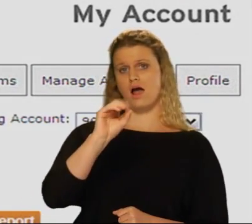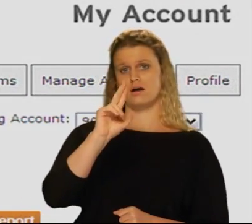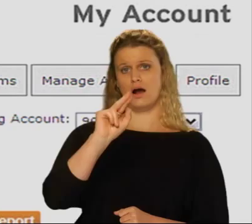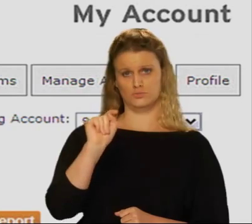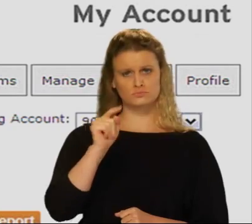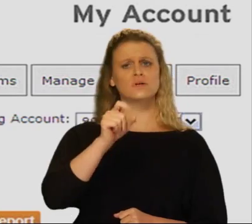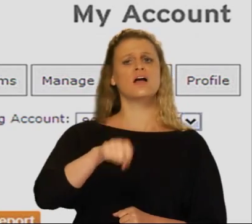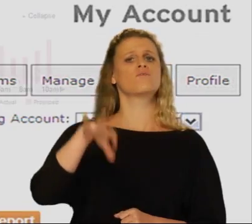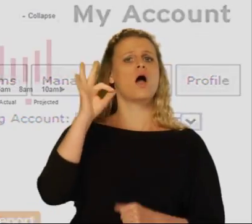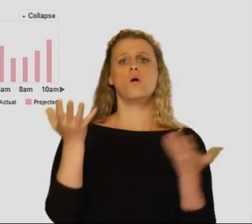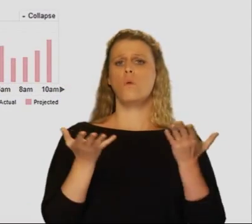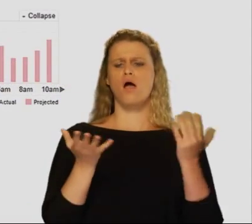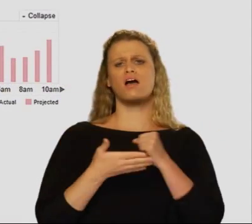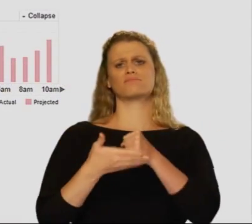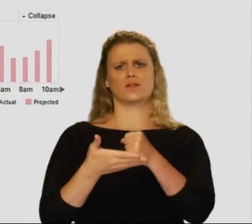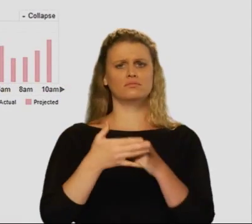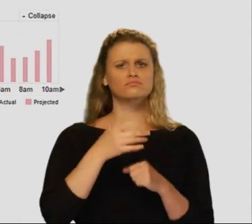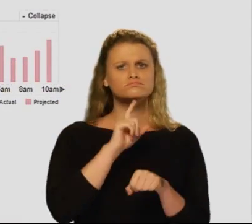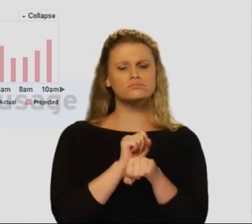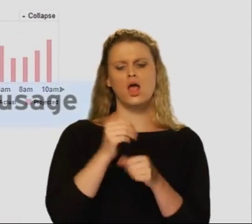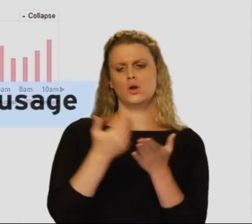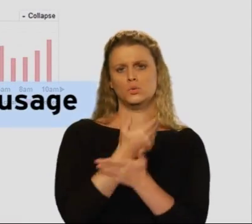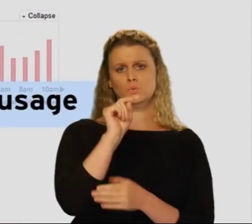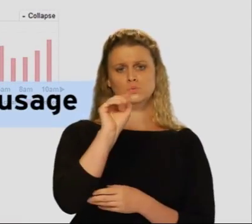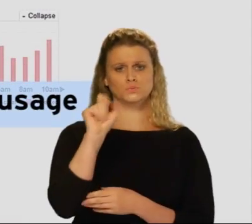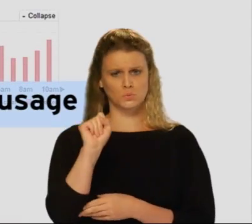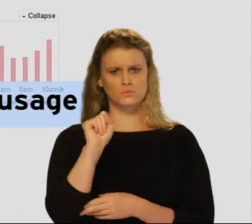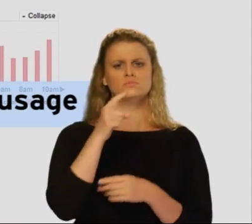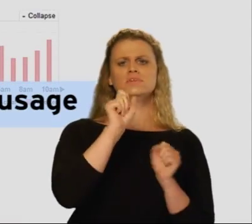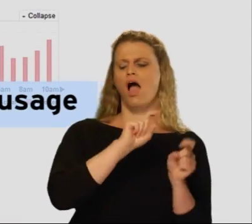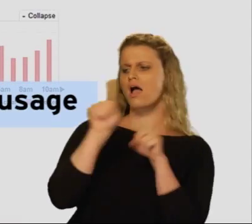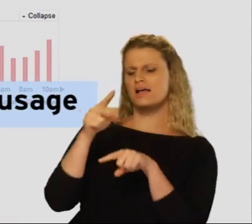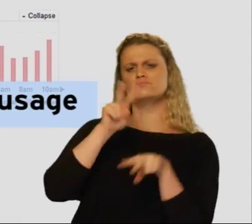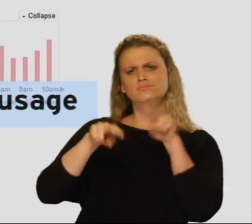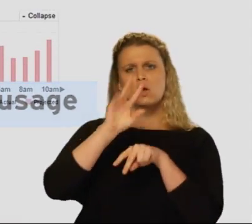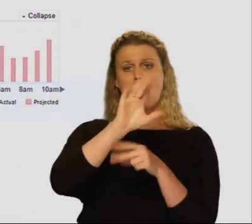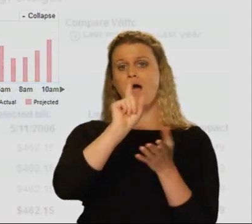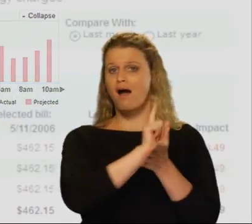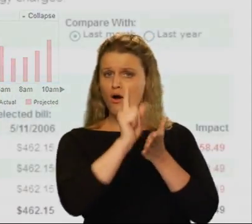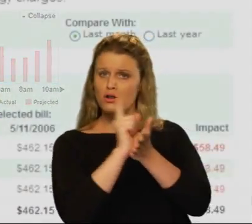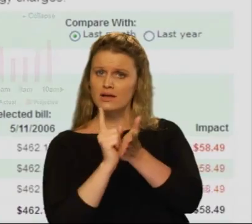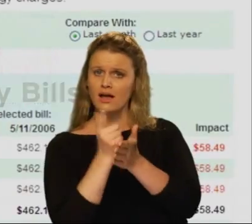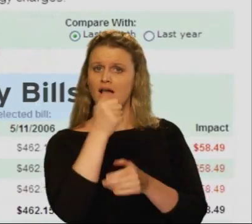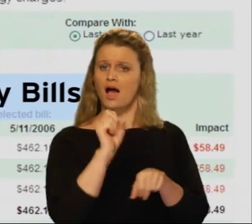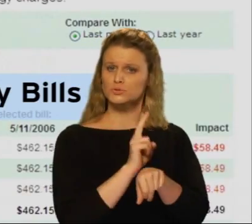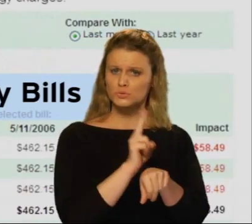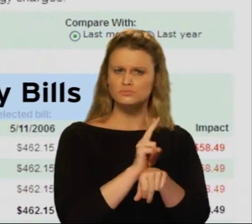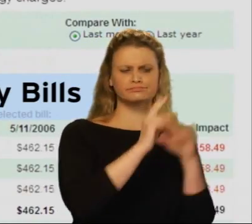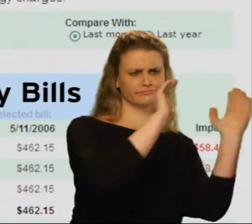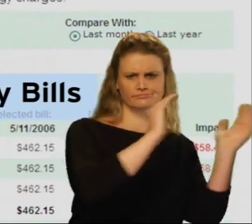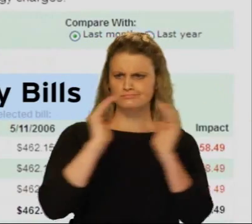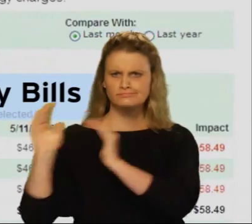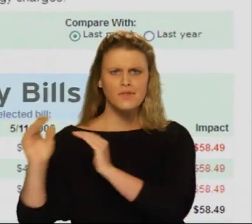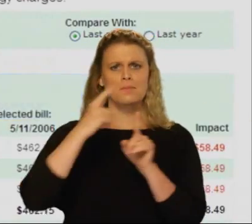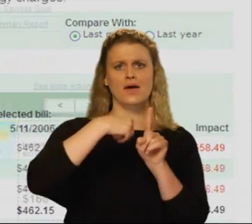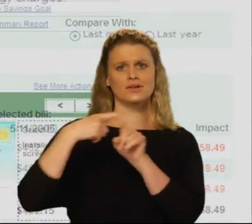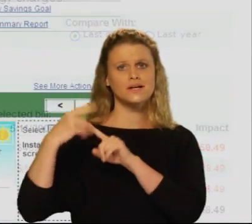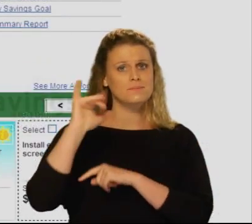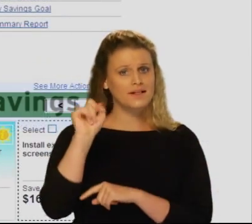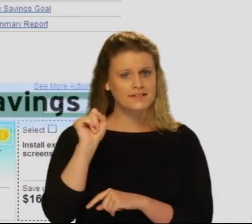you'll find a number of helpful new tools to view your hourly gas usage, compare your monthly bills, and set